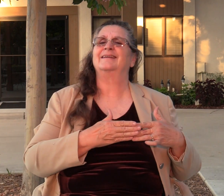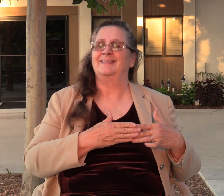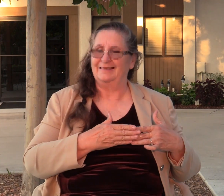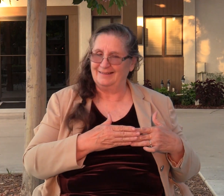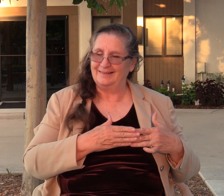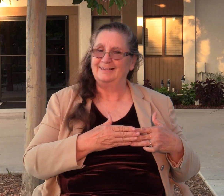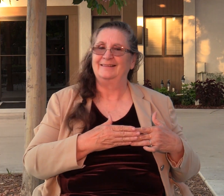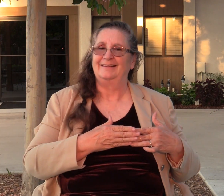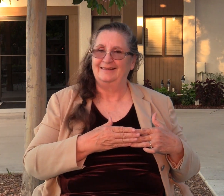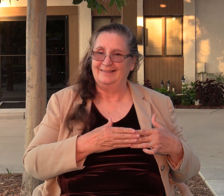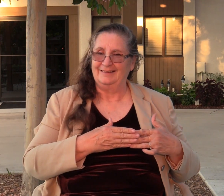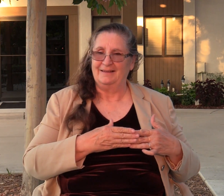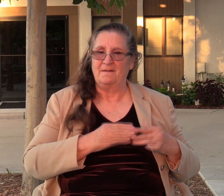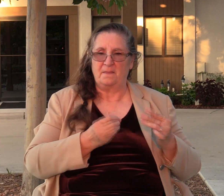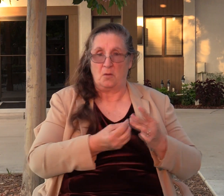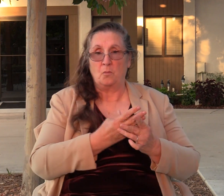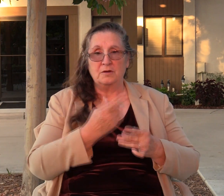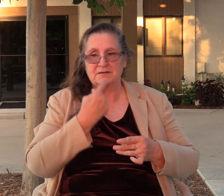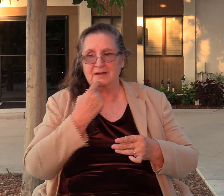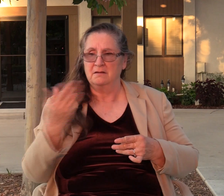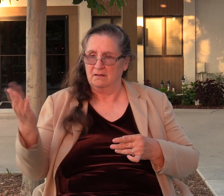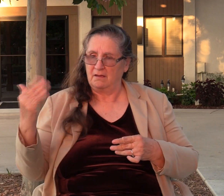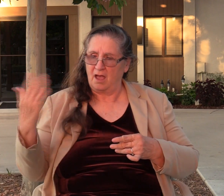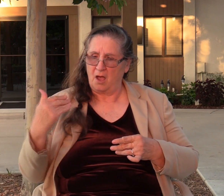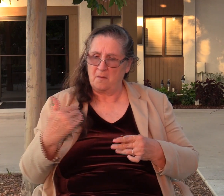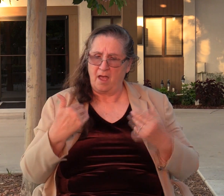That's what the bramble bush said. Come and take shelter in my shade.